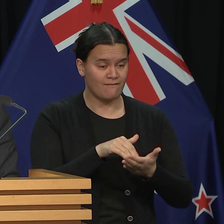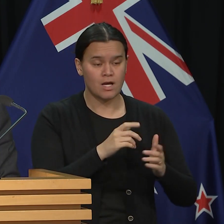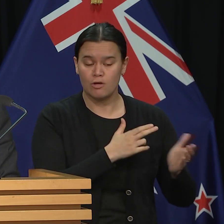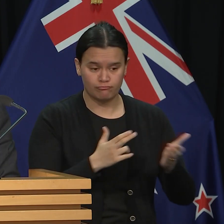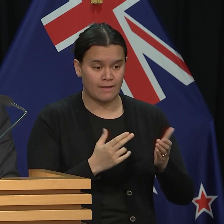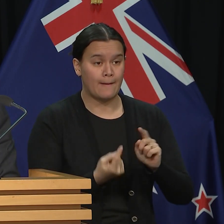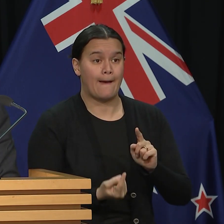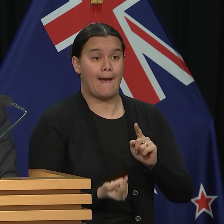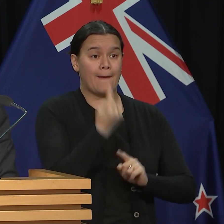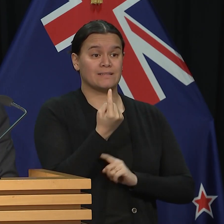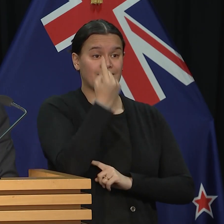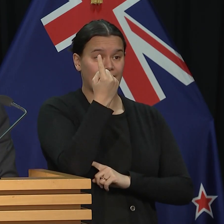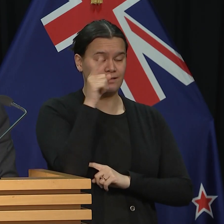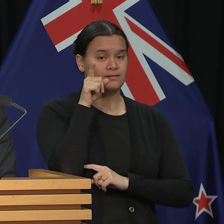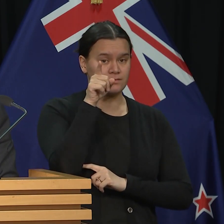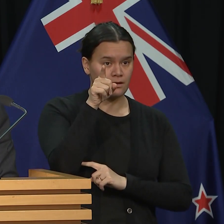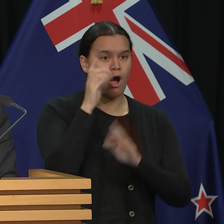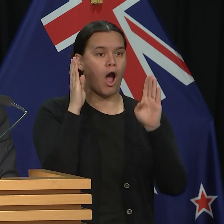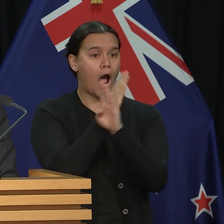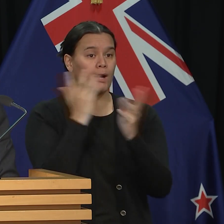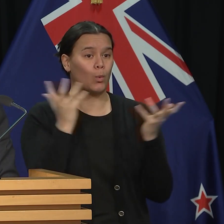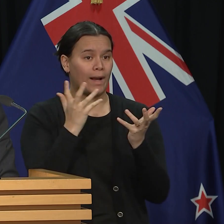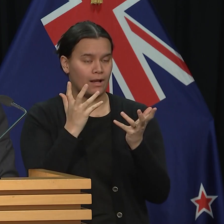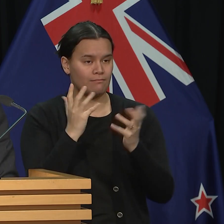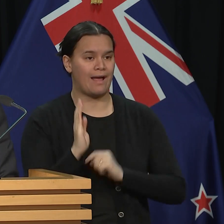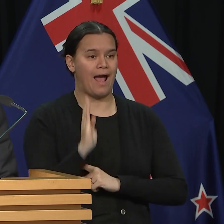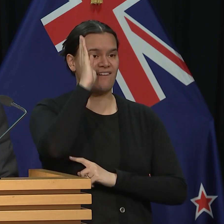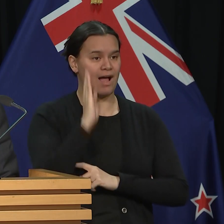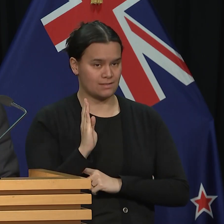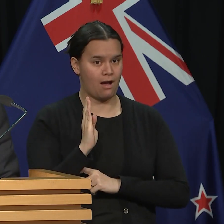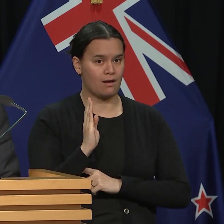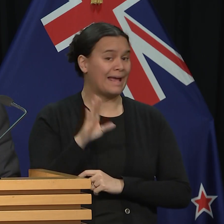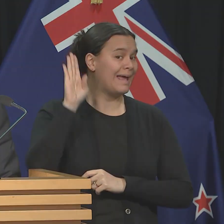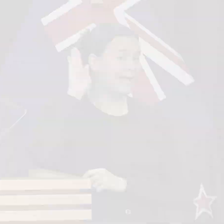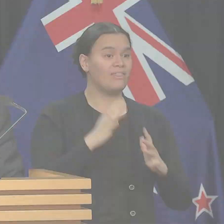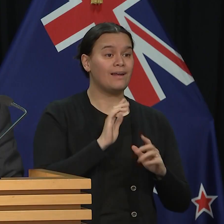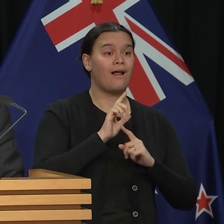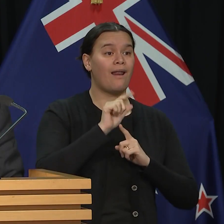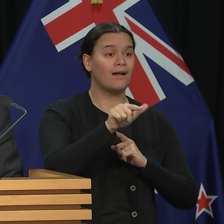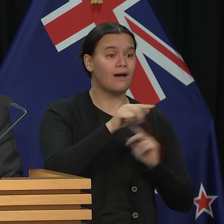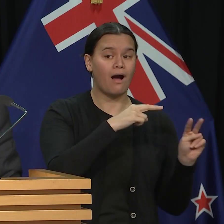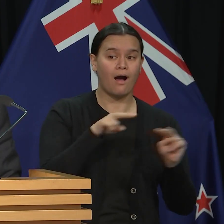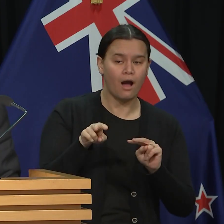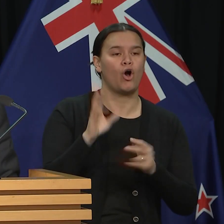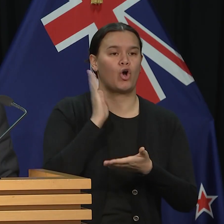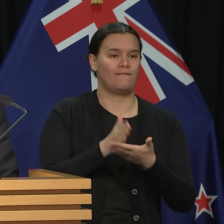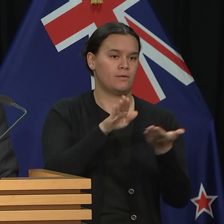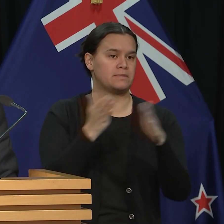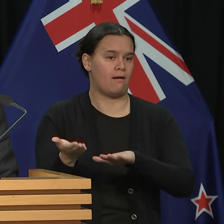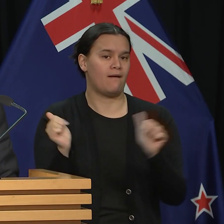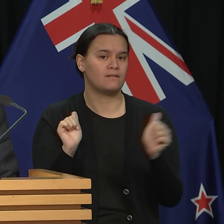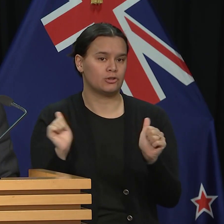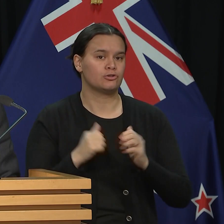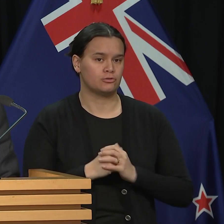an elevator. Shots were fired and he was located a short time later. I want to thank the brave